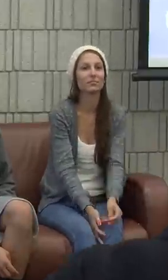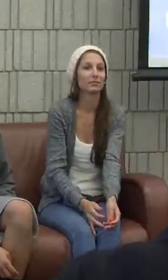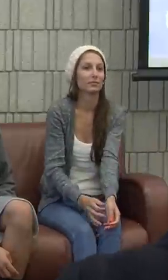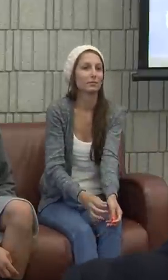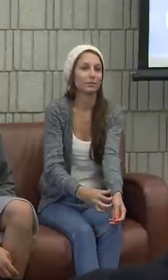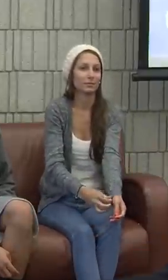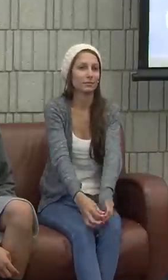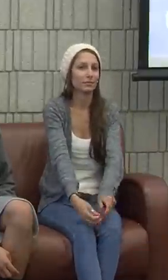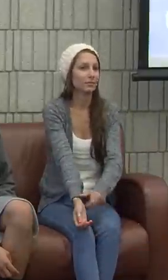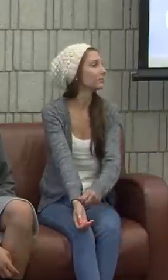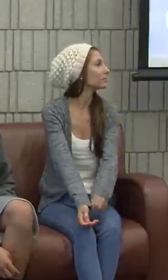basic sign language.